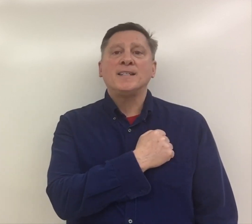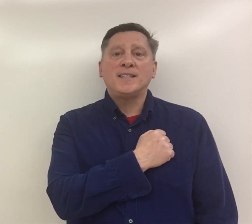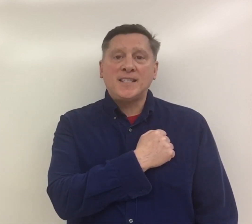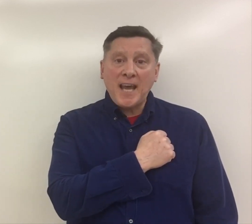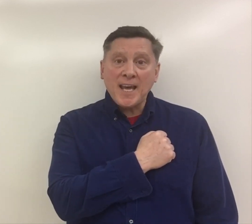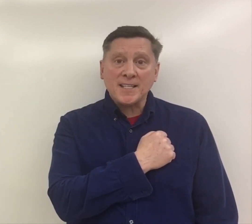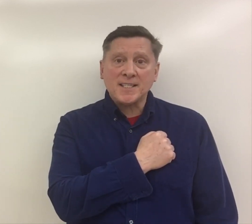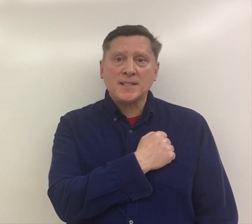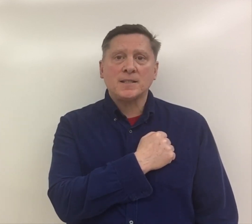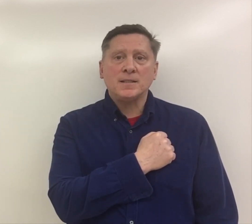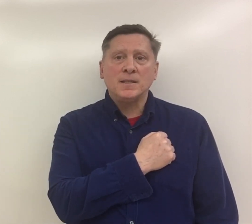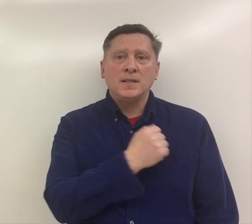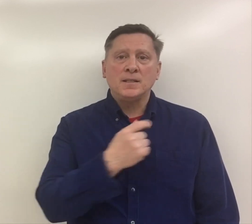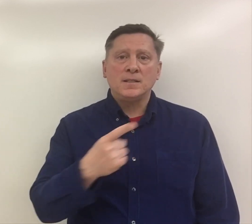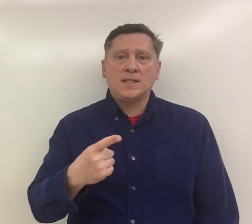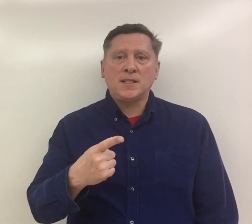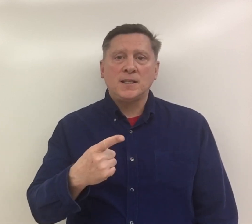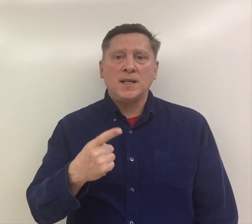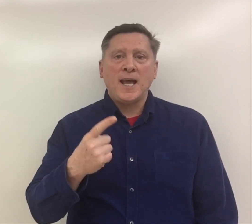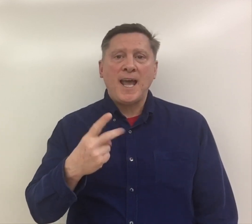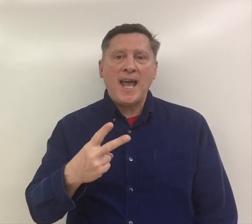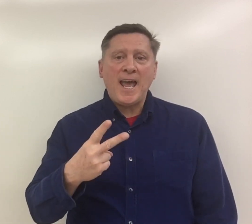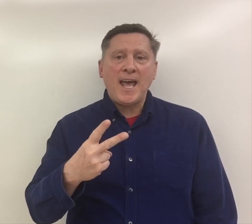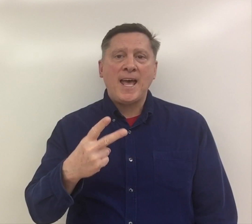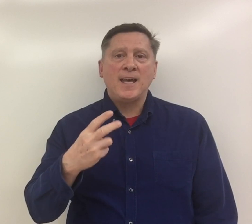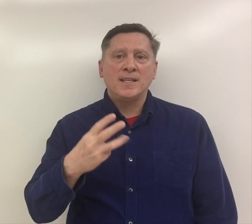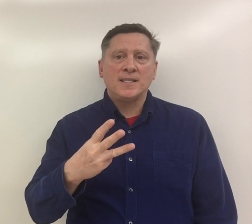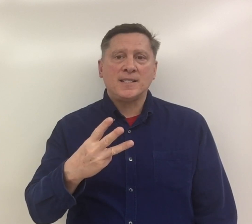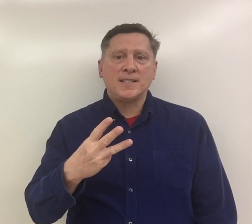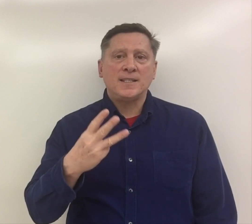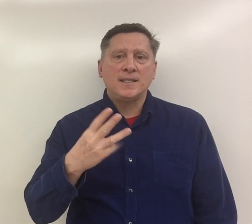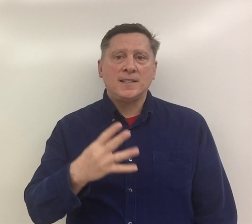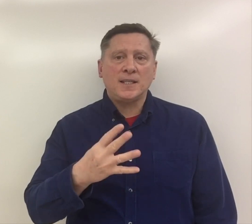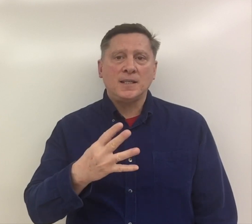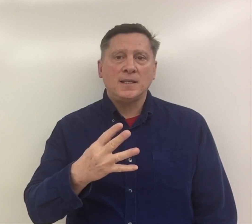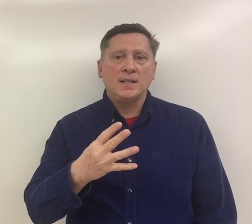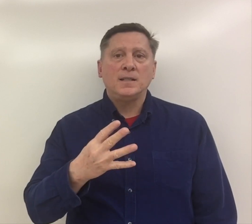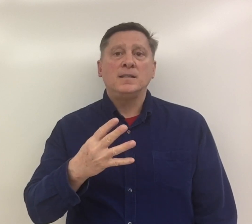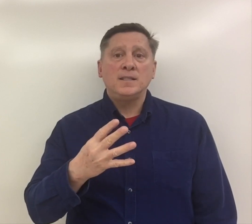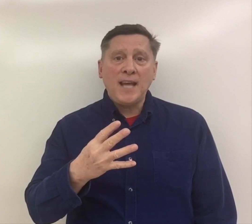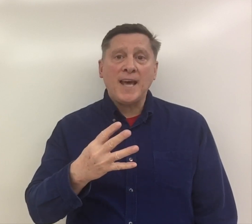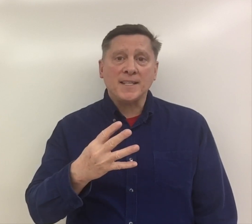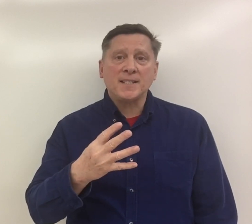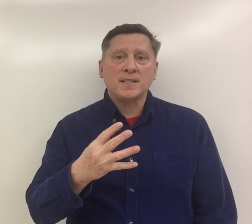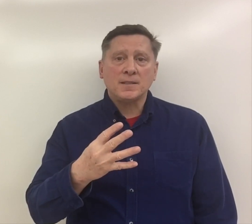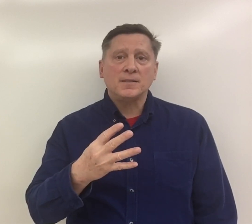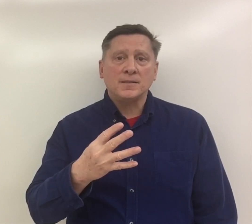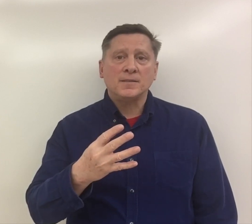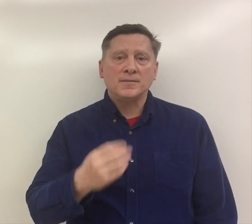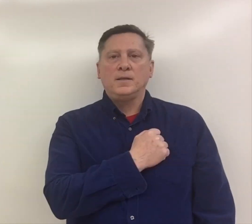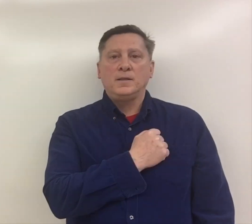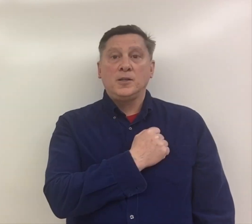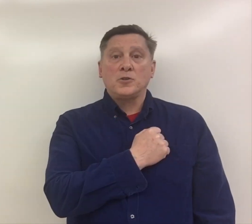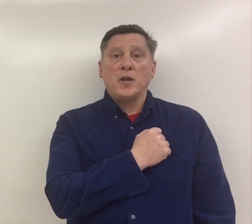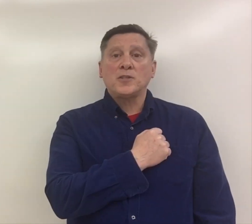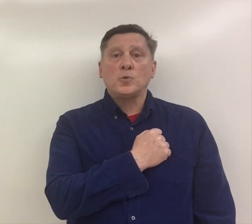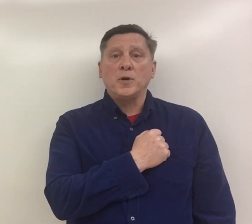Test. T, eh, s, t. Test. Here's our next word.